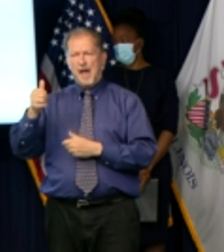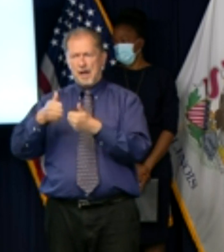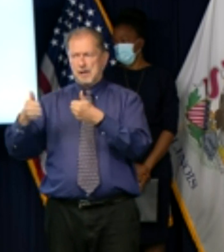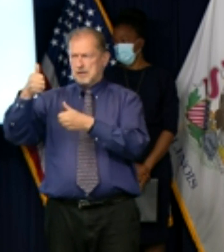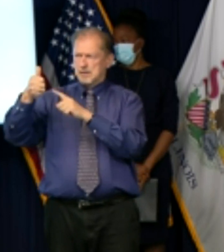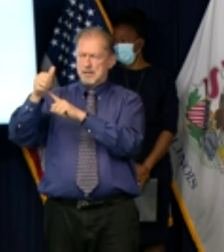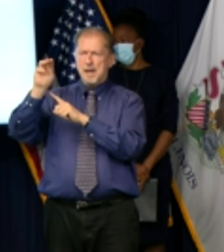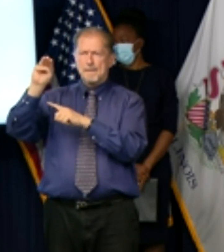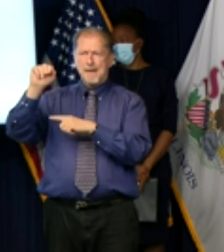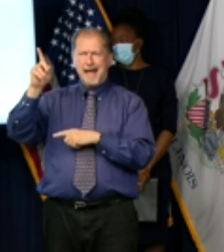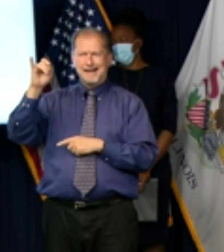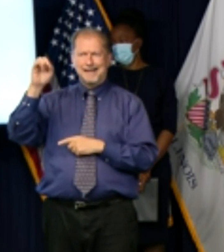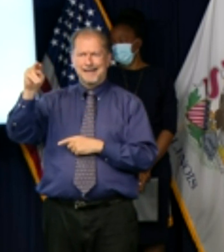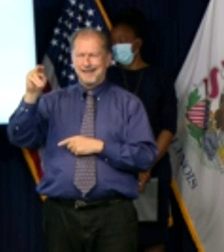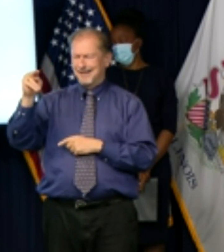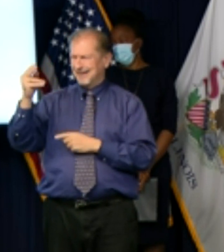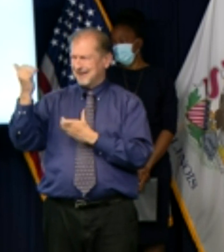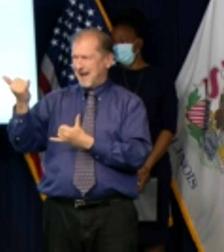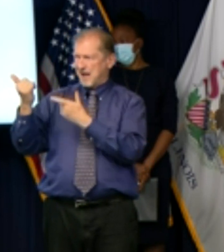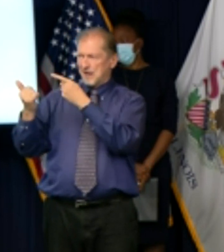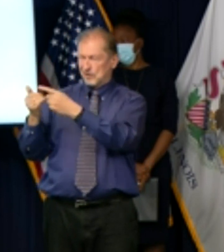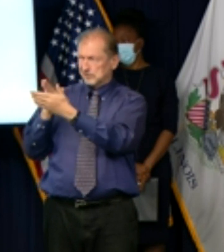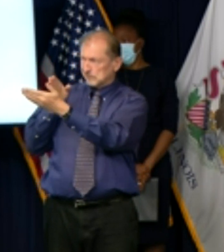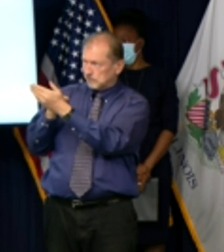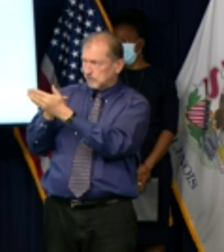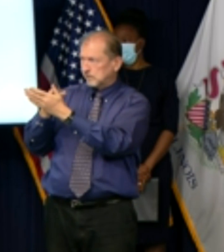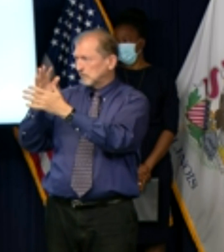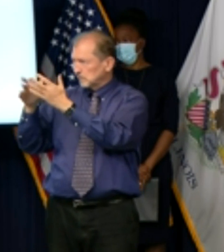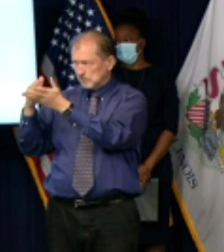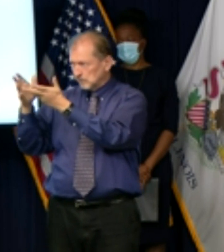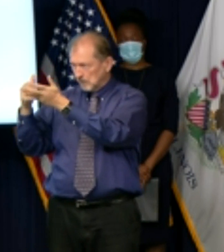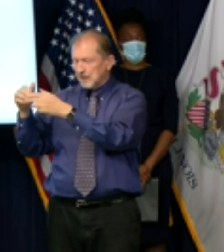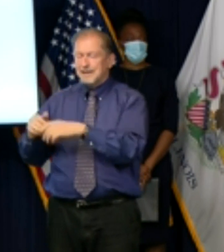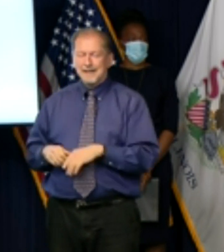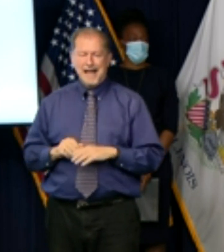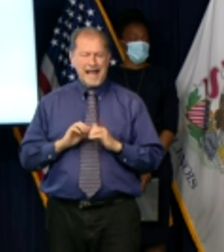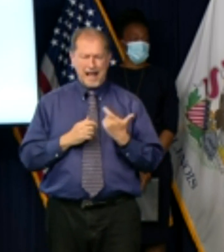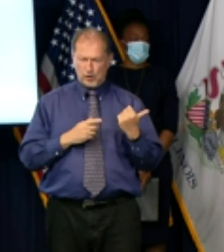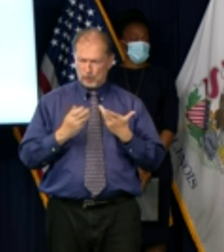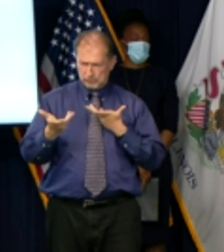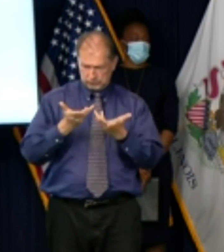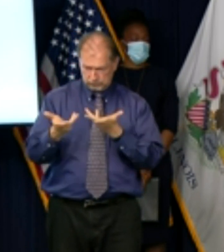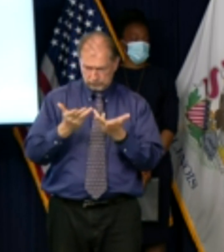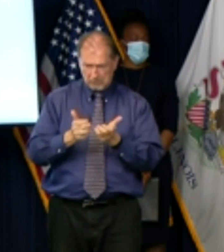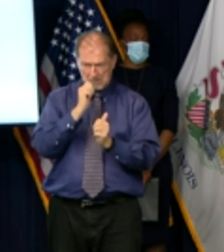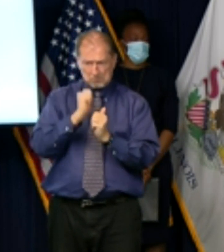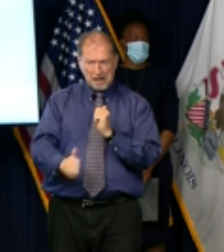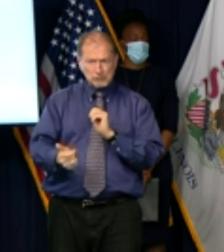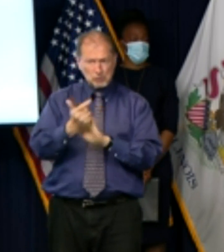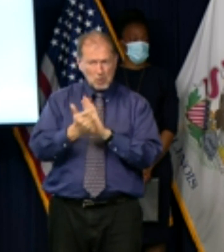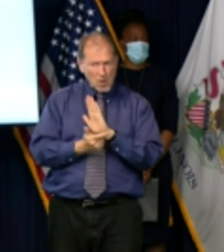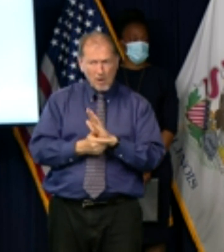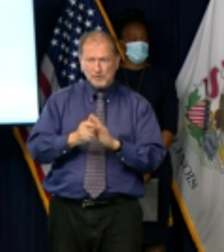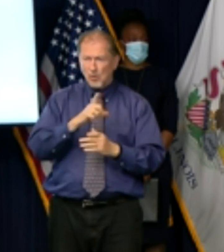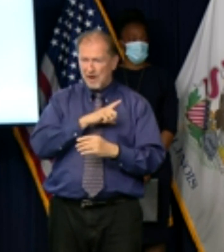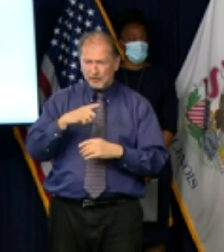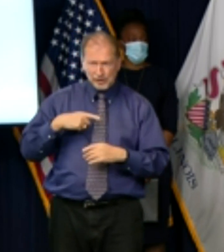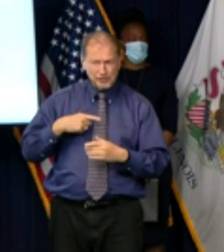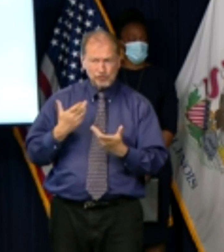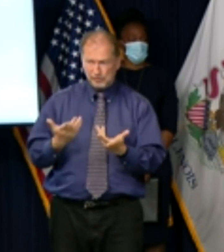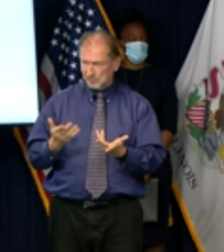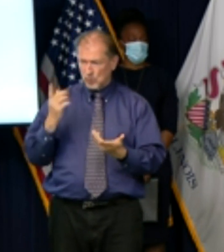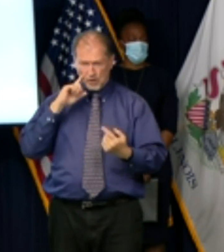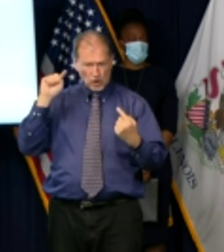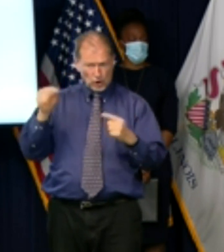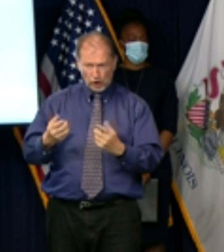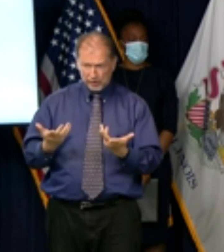short term to negotiate with legislative leaders on solutions like a budget shortfall well i don't think it has an